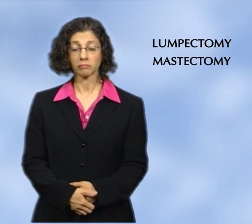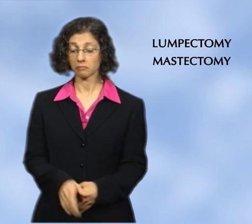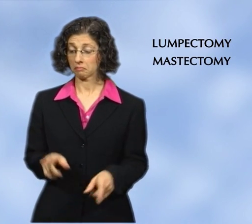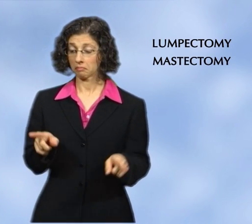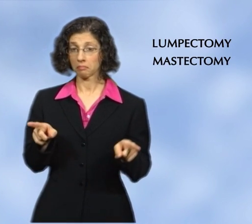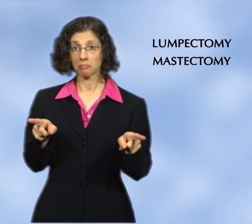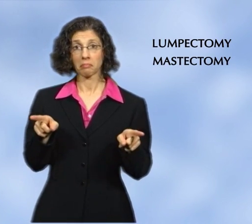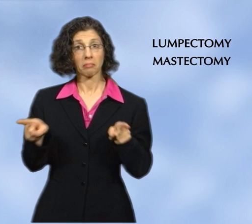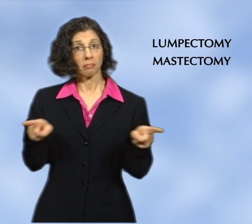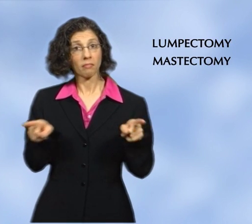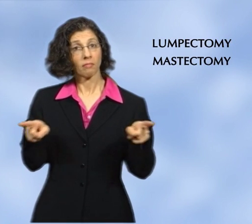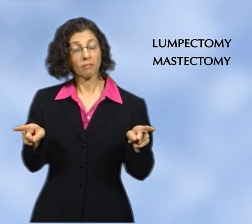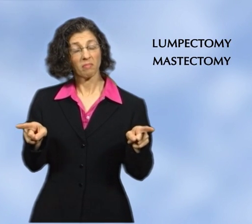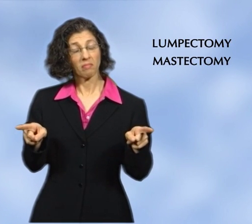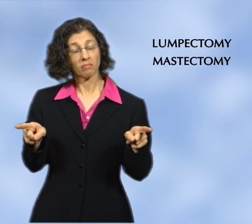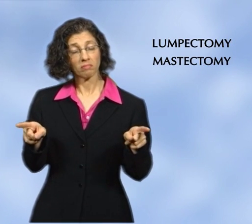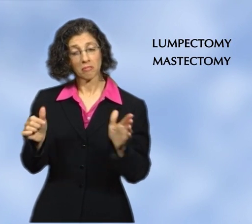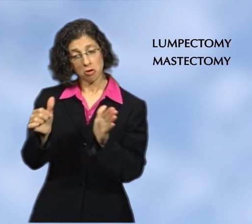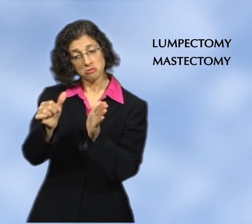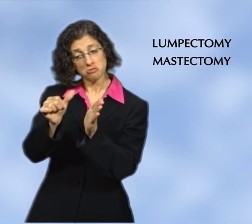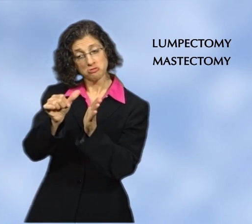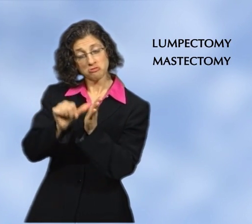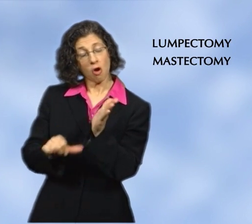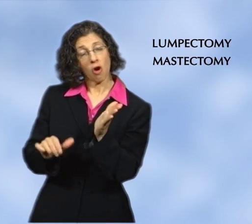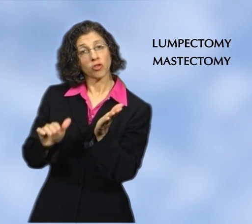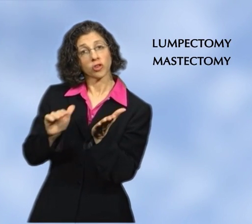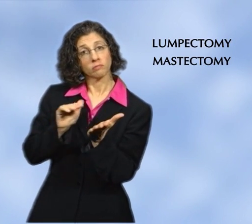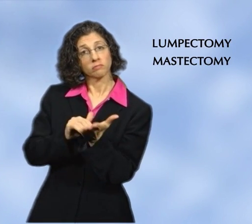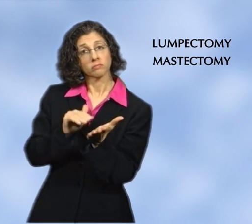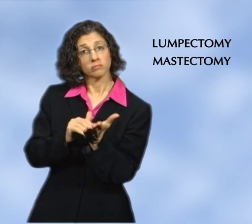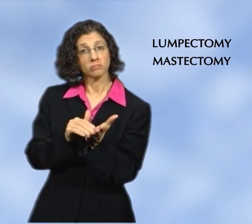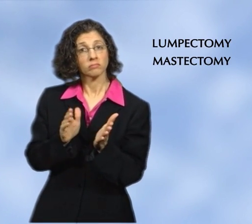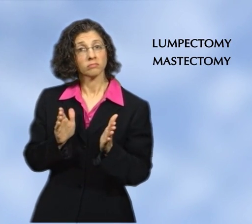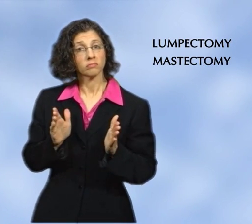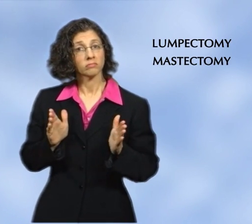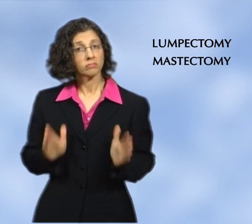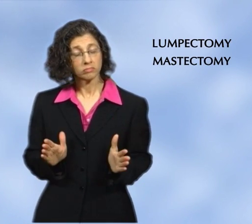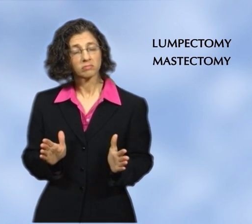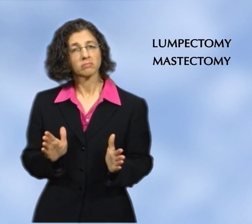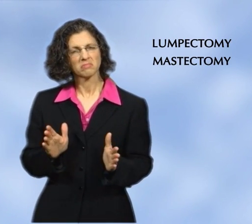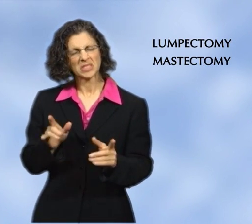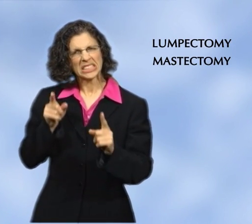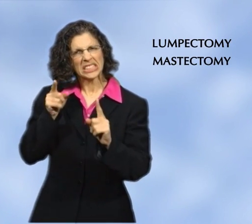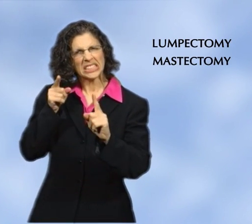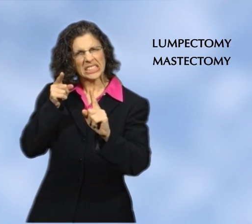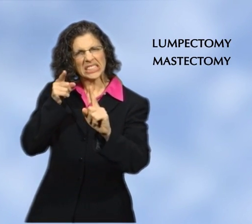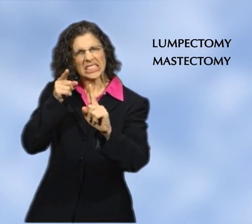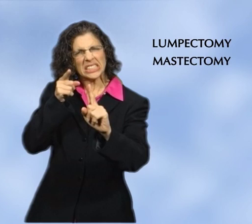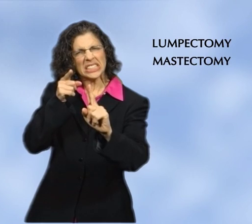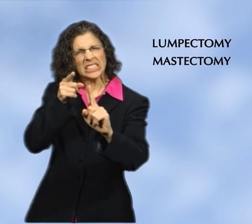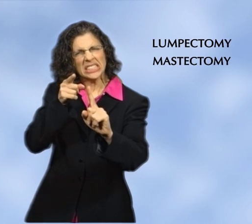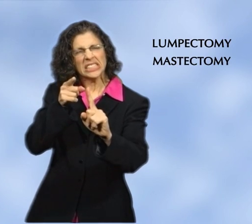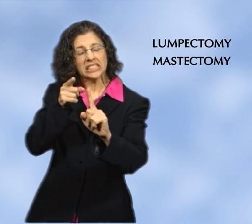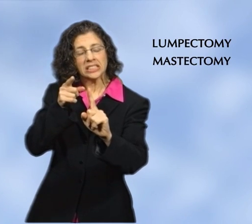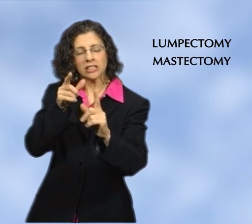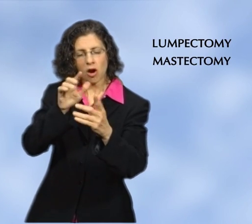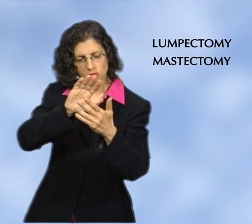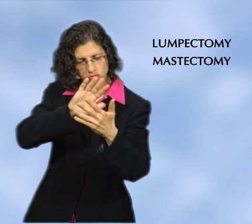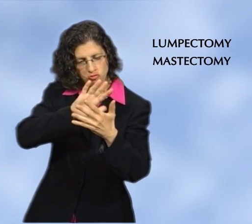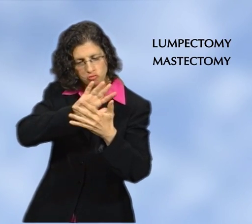In both of these procedures, your surgeon will attempt to remove all